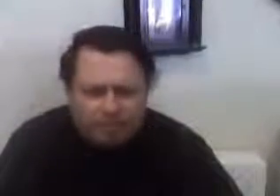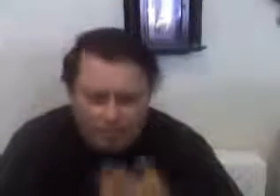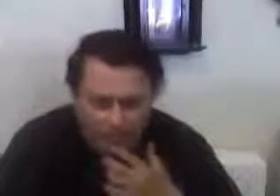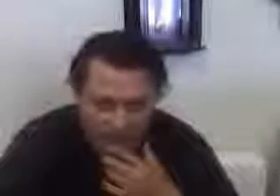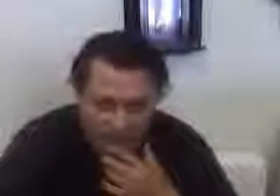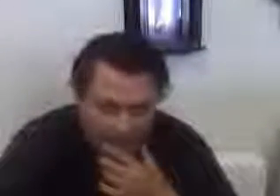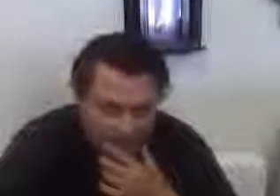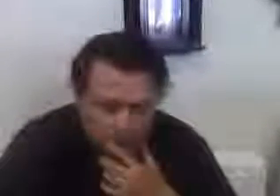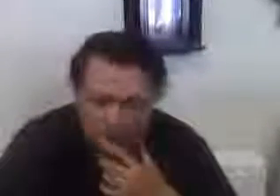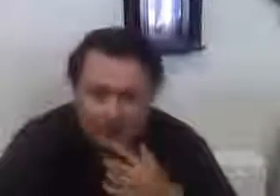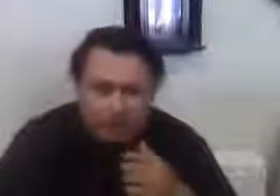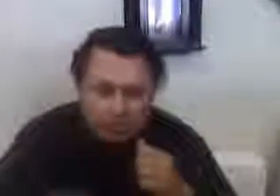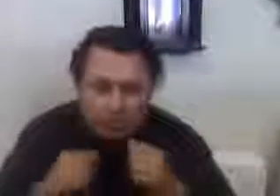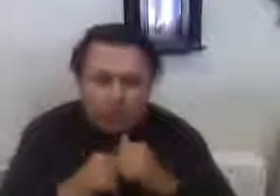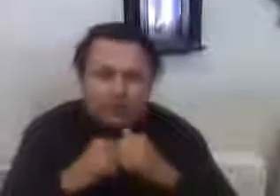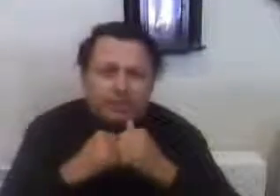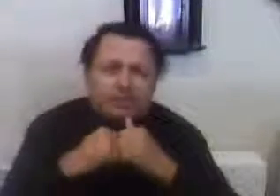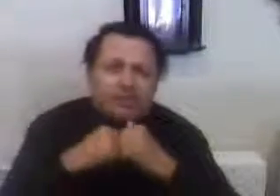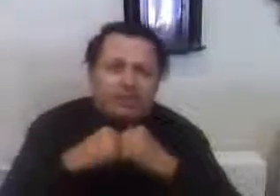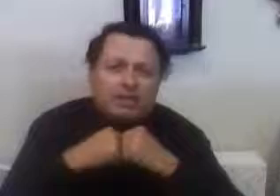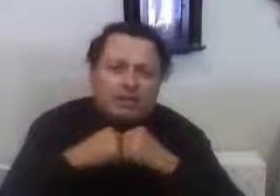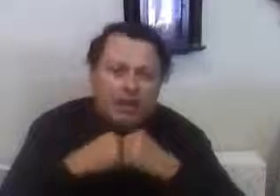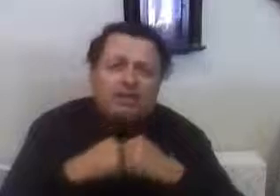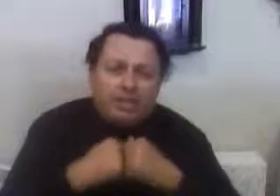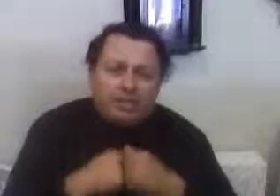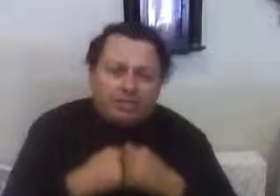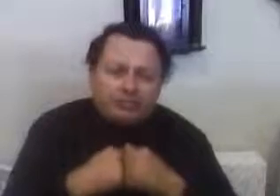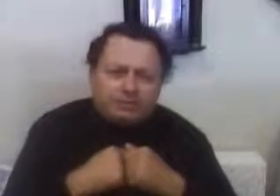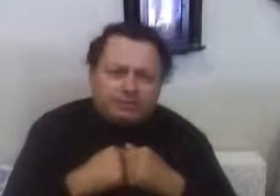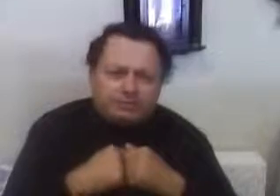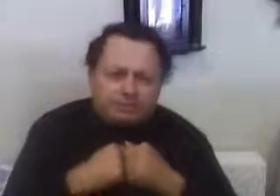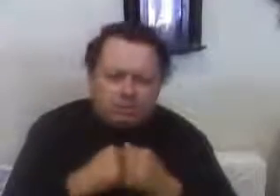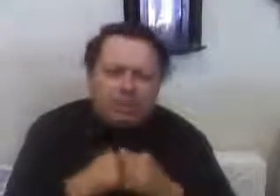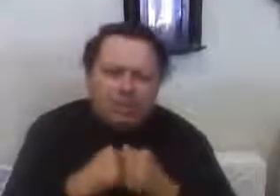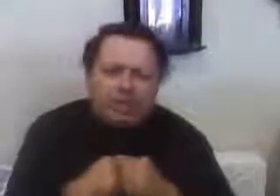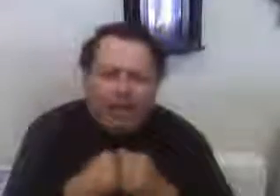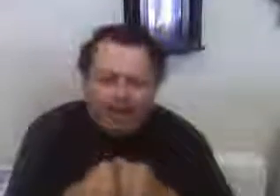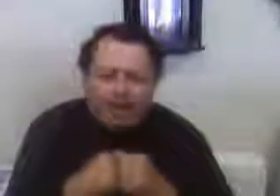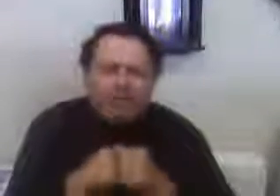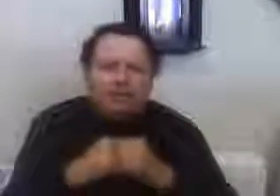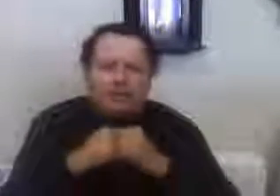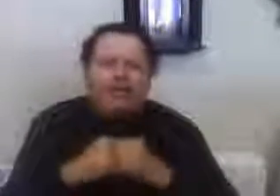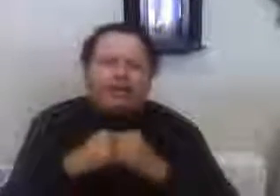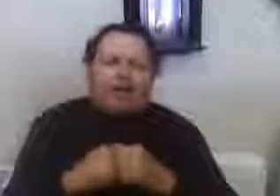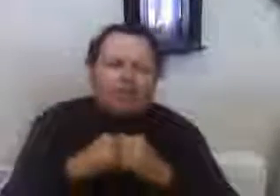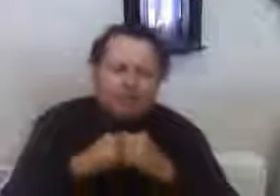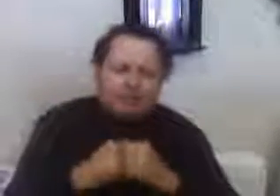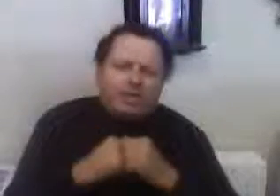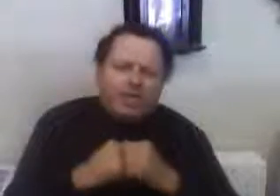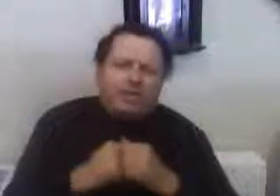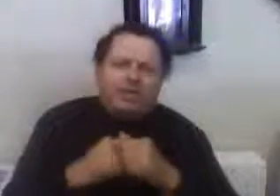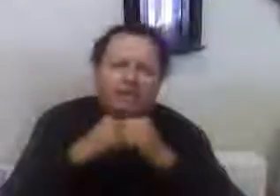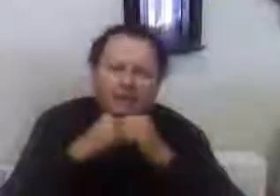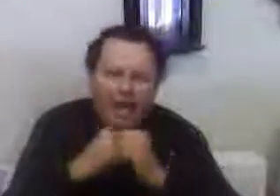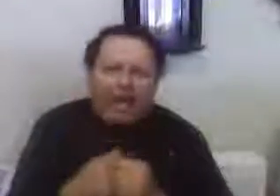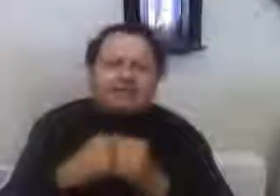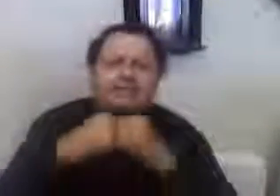And that's why the two forces that are needed within any economic society has